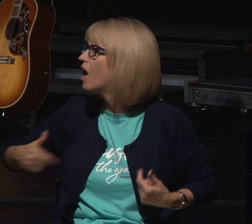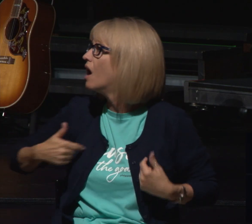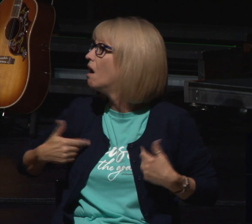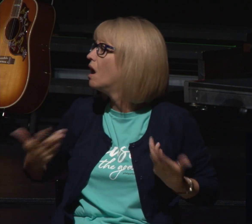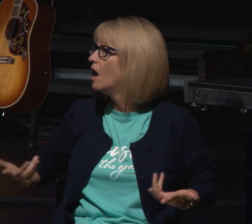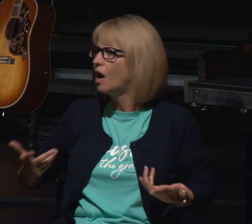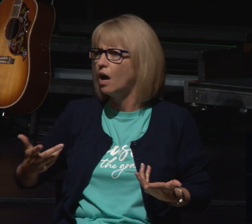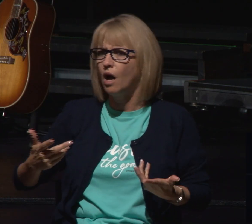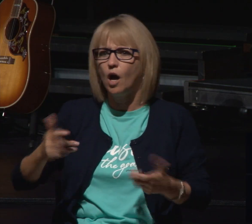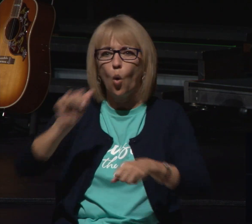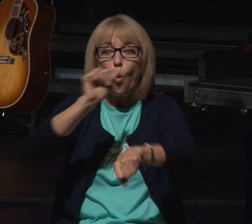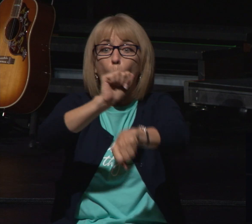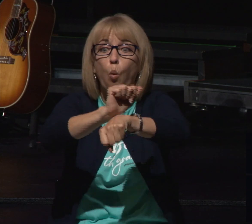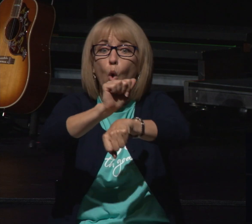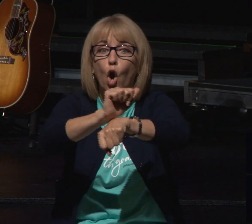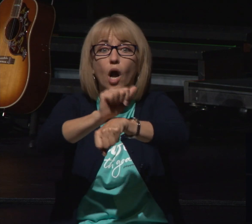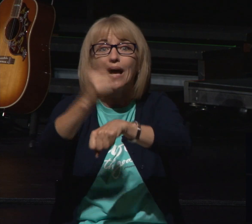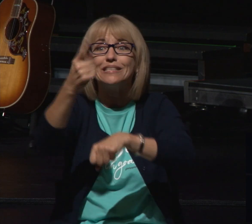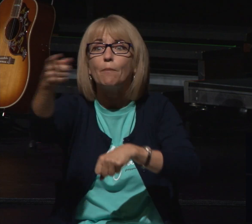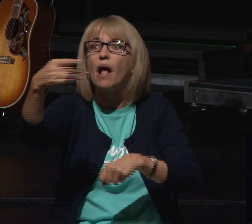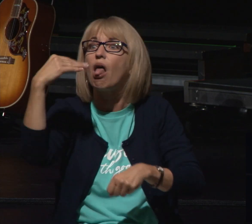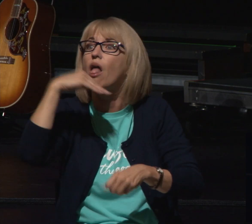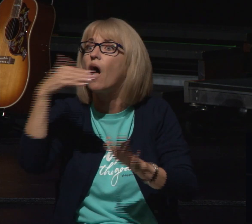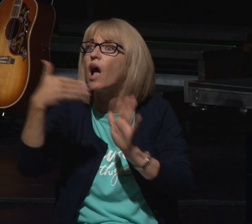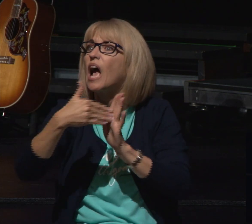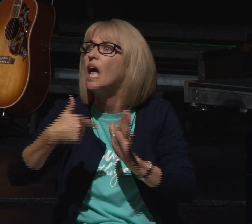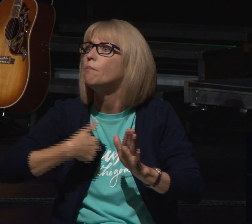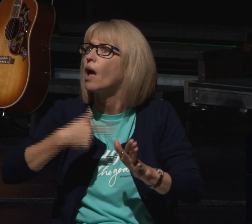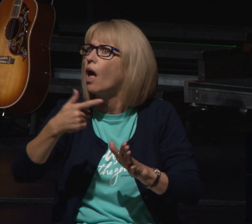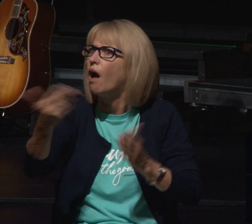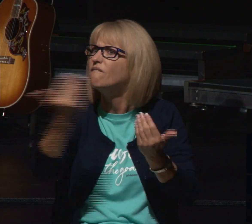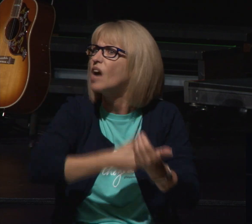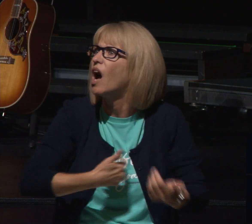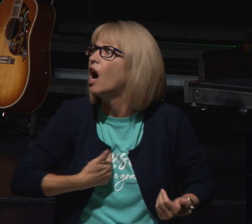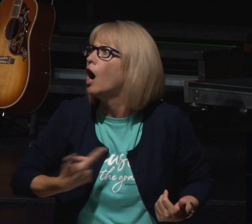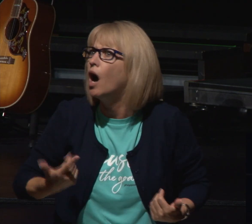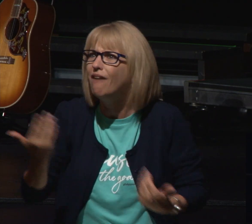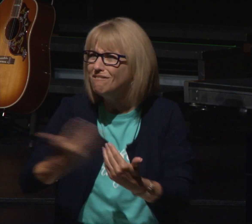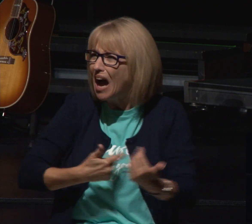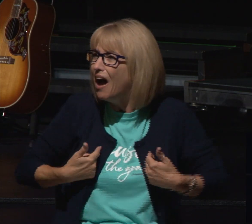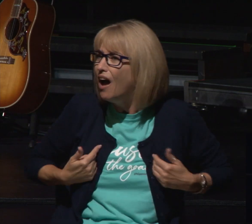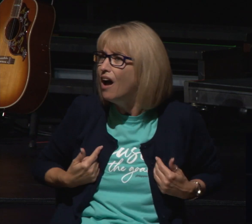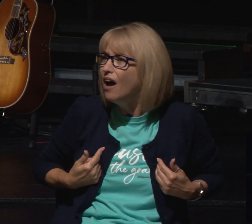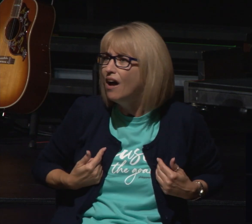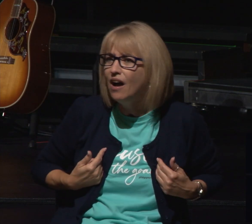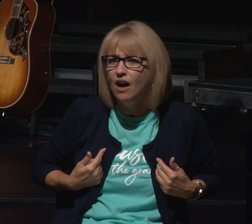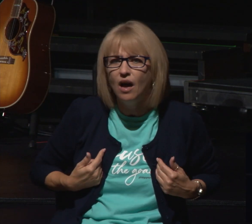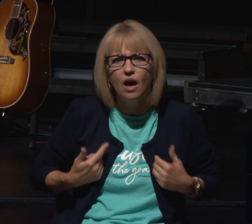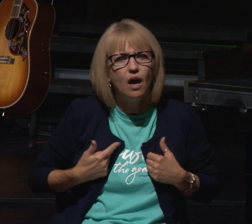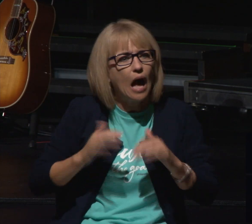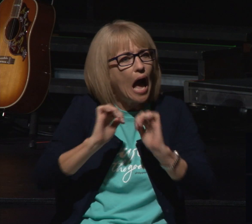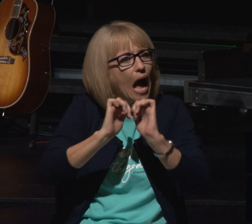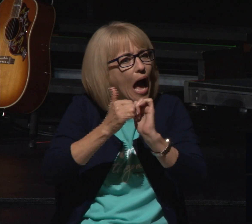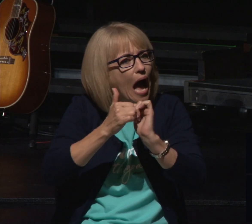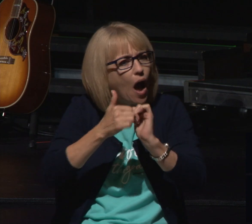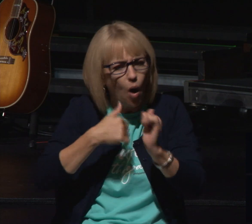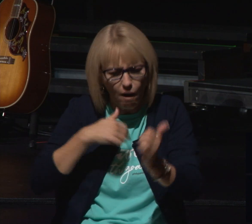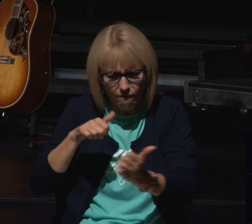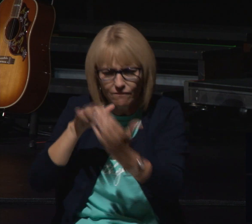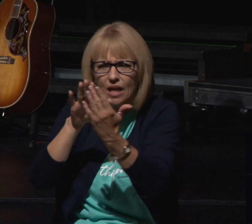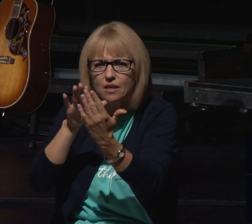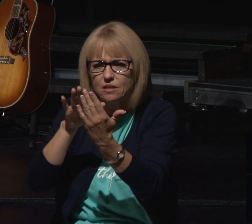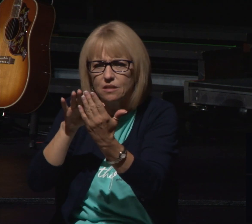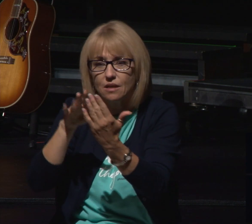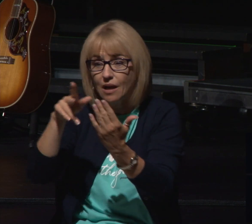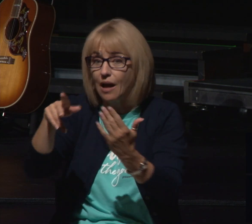tanked because of some dishonesty against you someone lying against you and you're wondering at the bottom of this how do I turn around and we don't say pain is